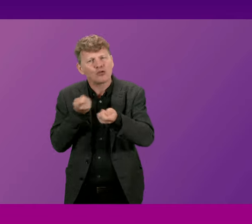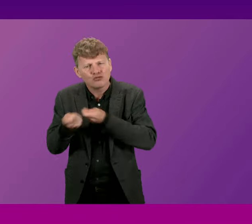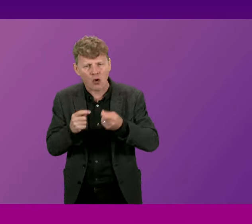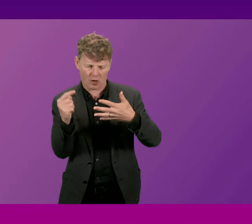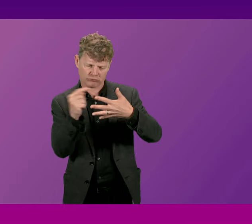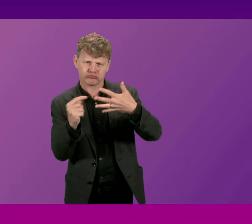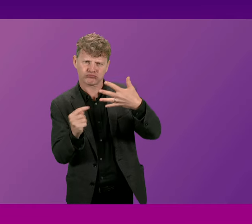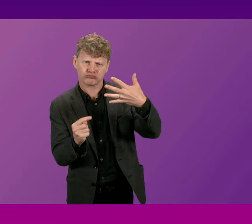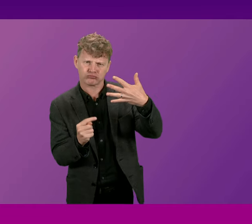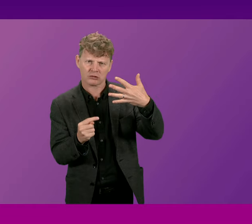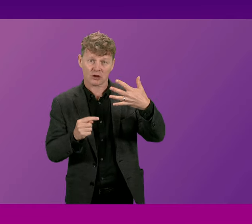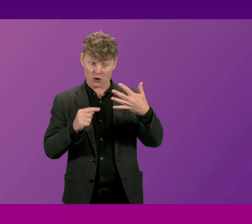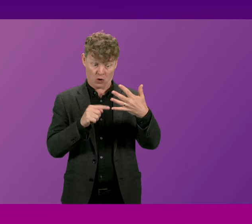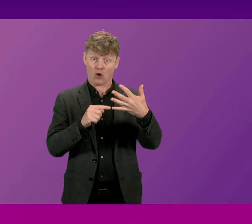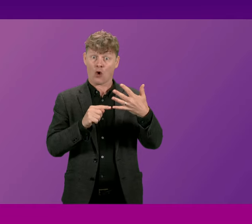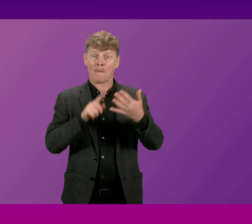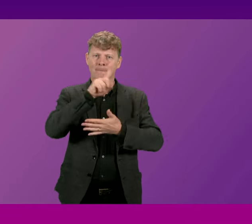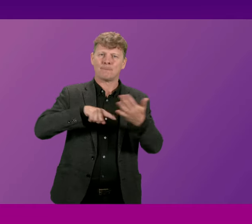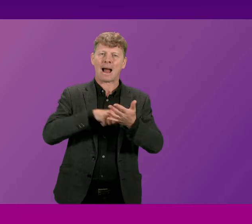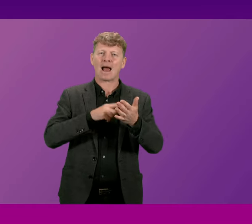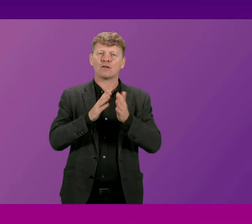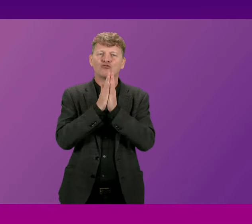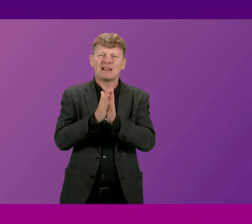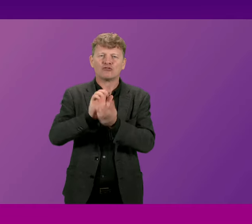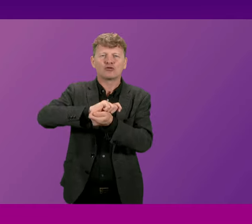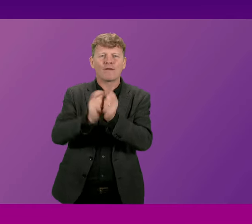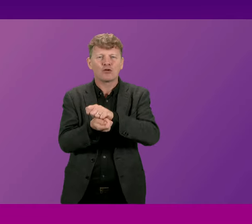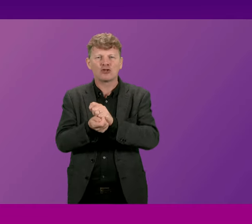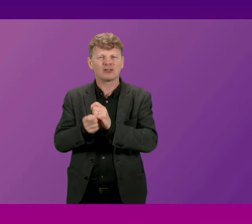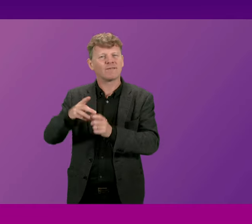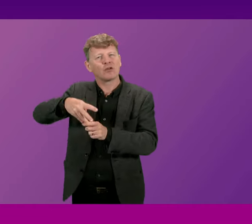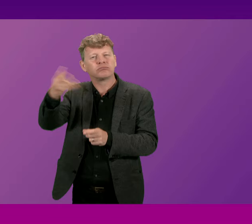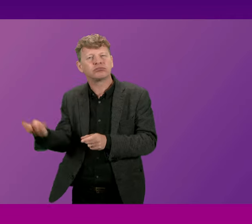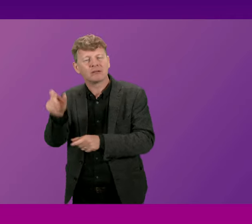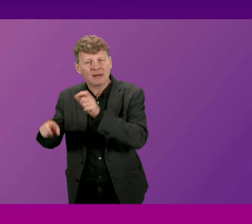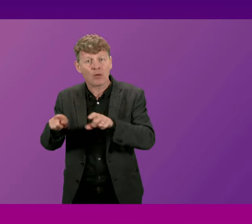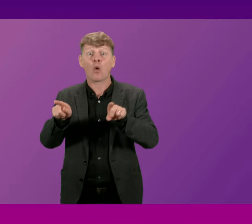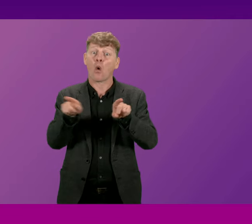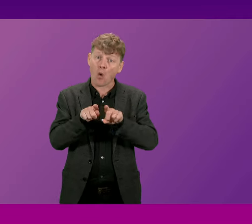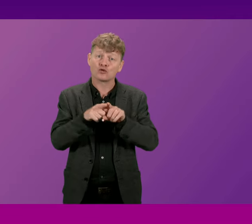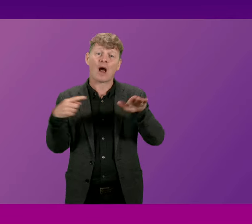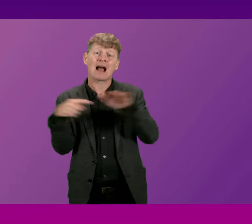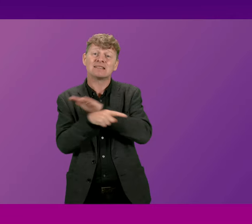controls we were on track to ban conversion practices and roll out free bus travel to asylum seekers